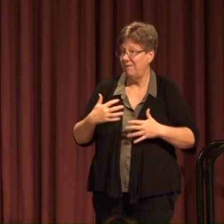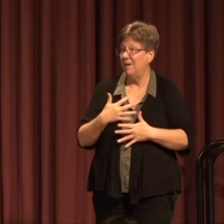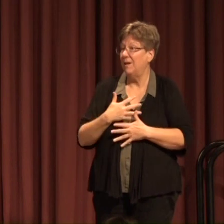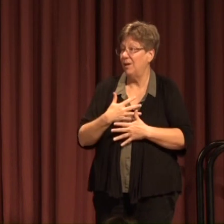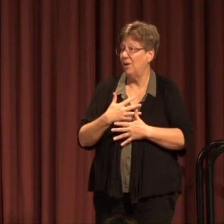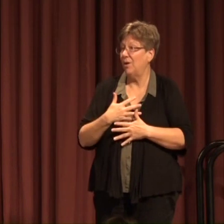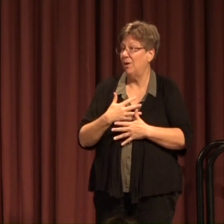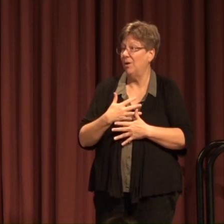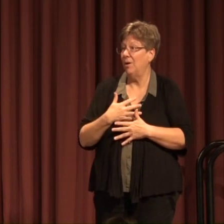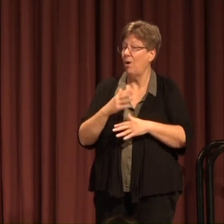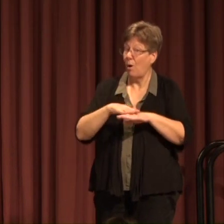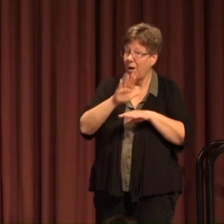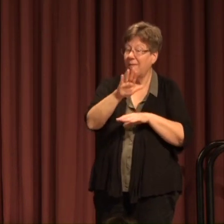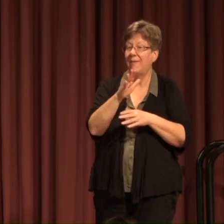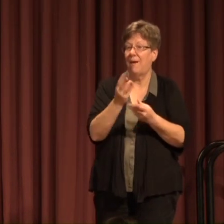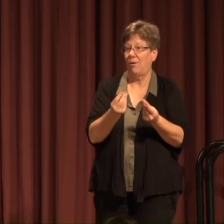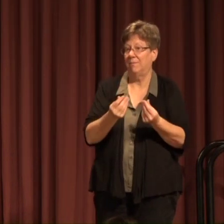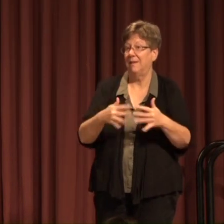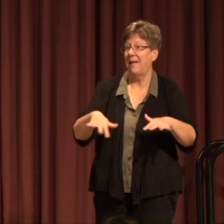On their campus